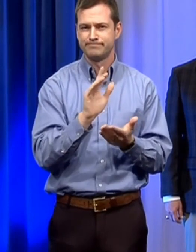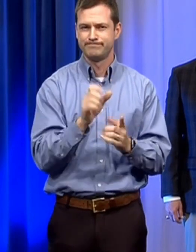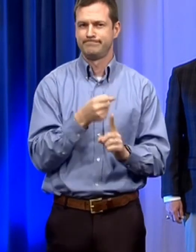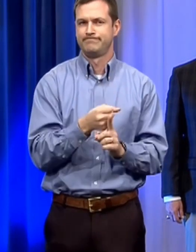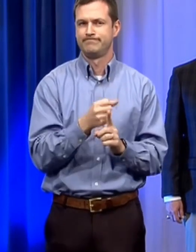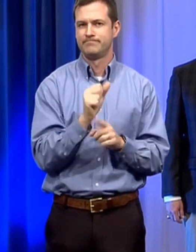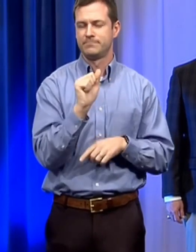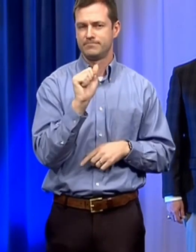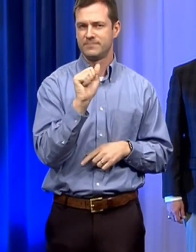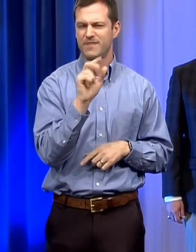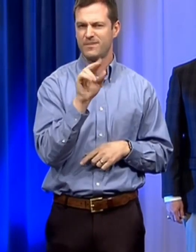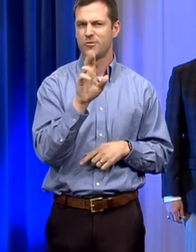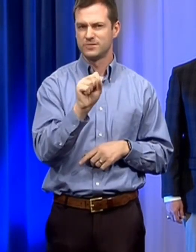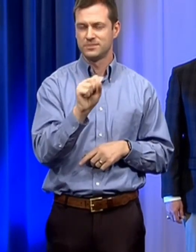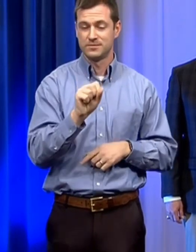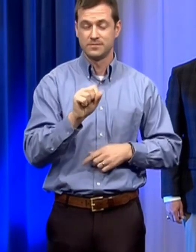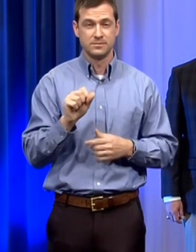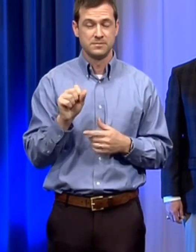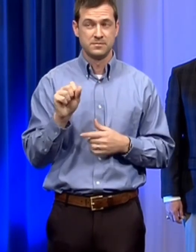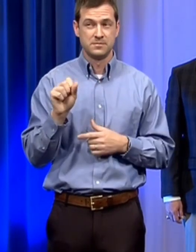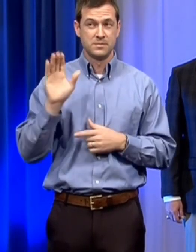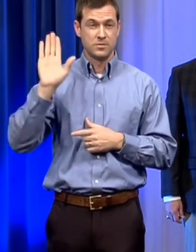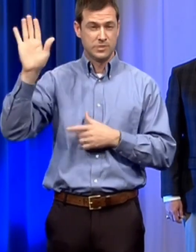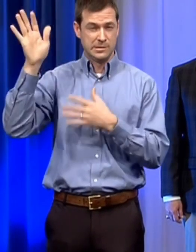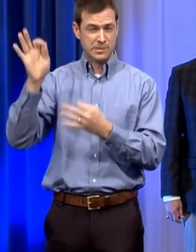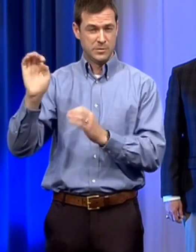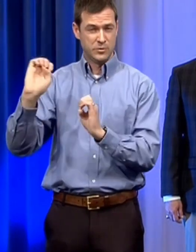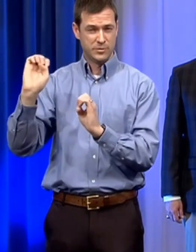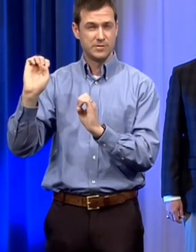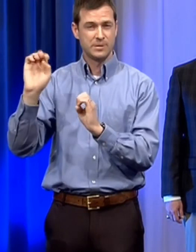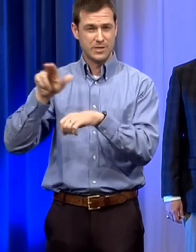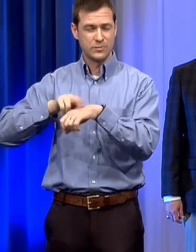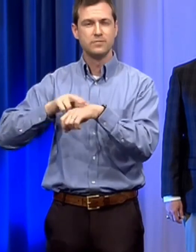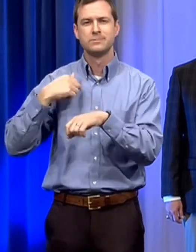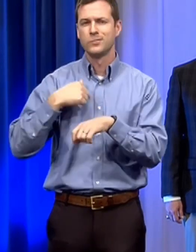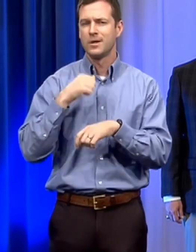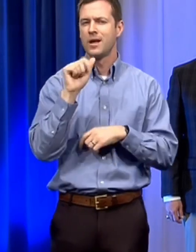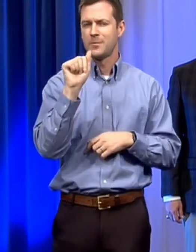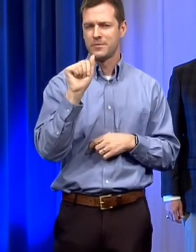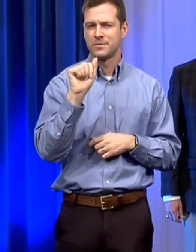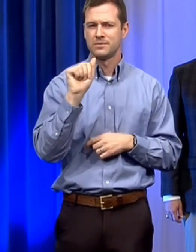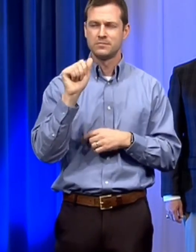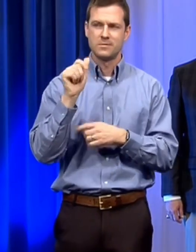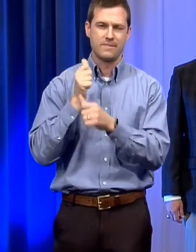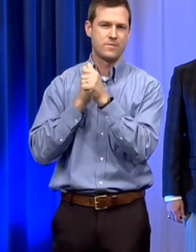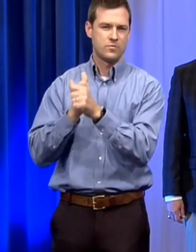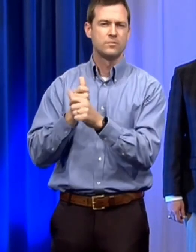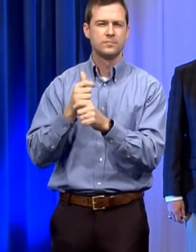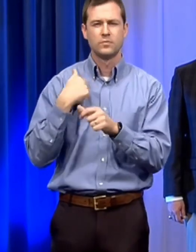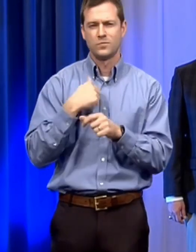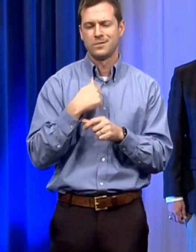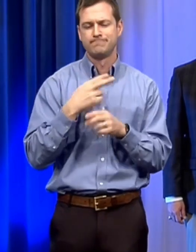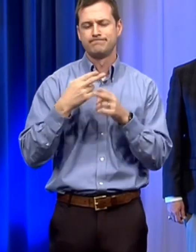work in conjunction with these efforts and to that end I am now issuing a state of emergency for